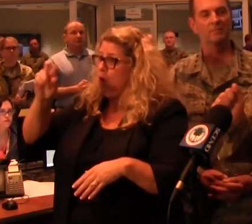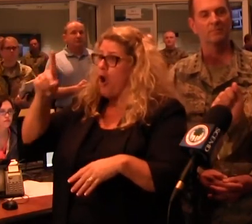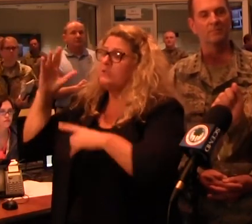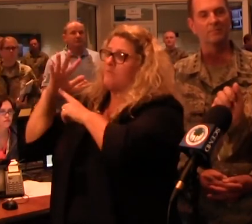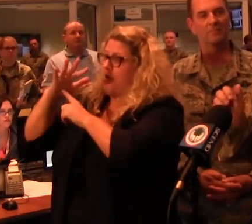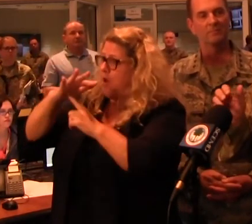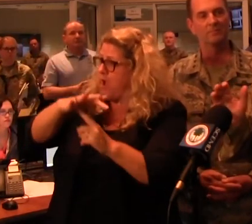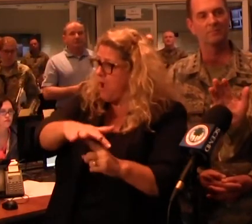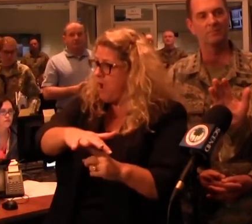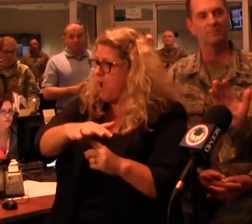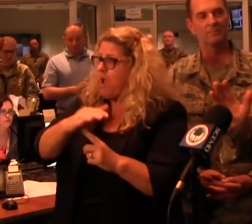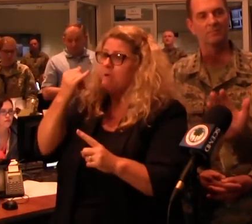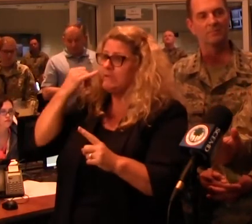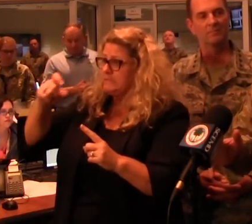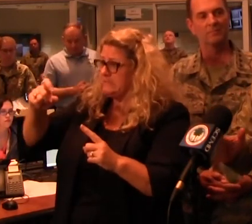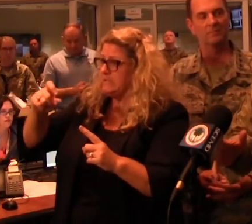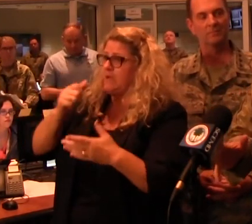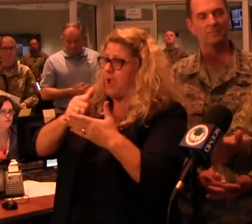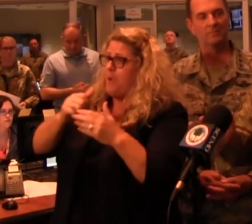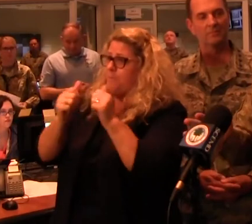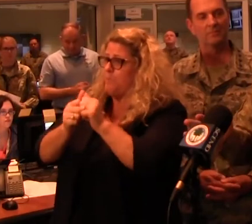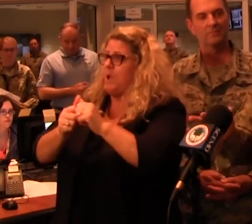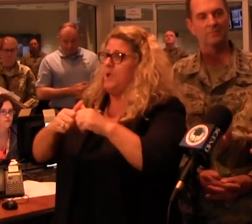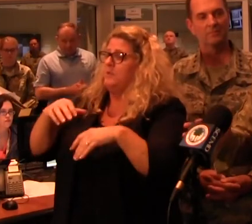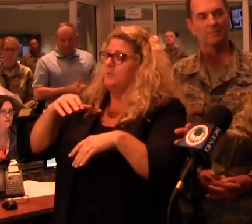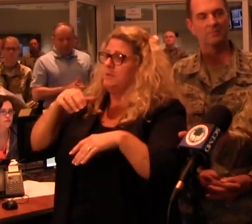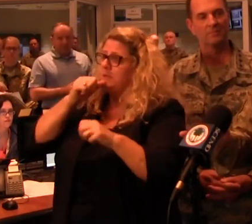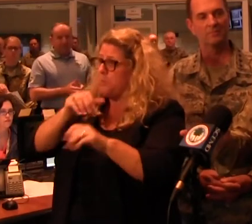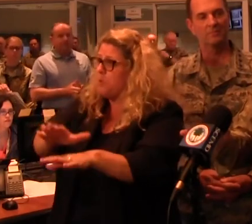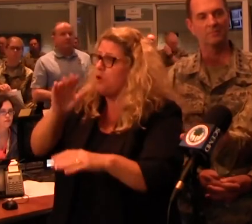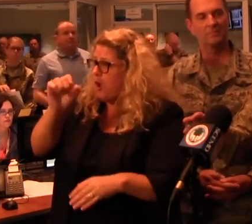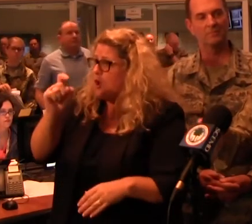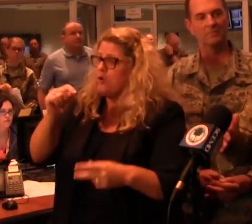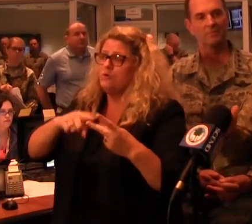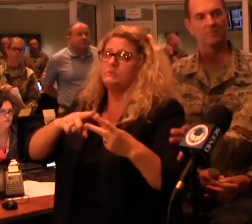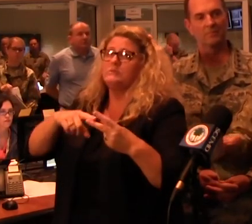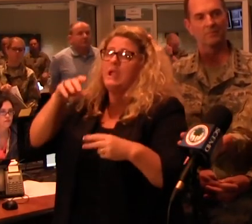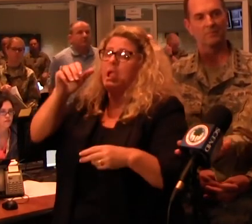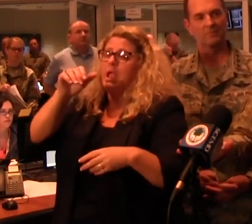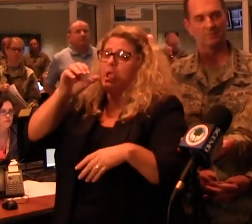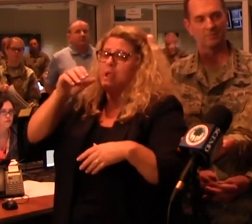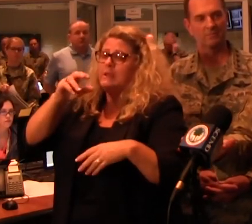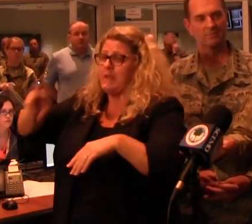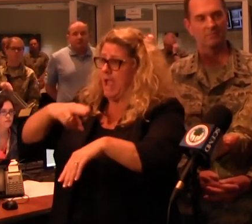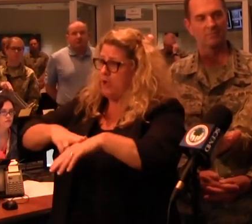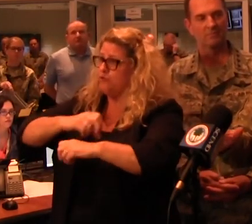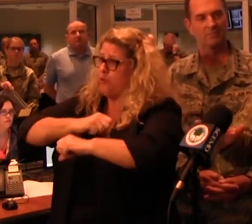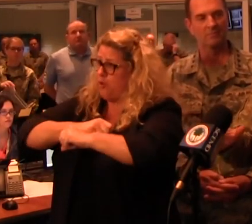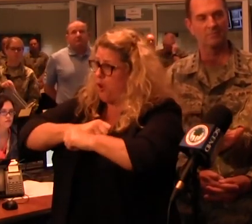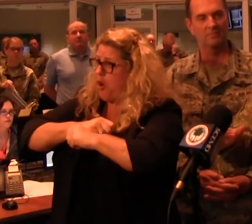We've got the Air Force and Army National Guard flying the interior of the state.